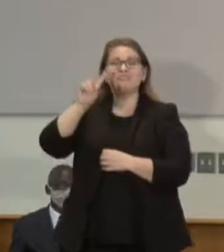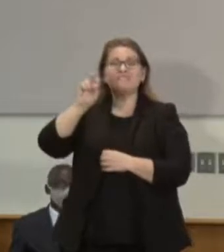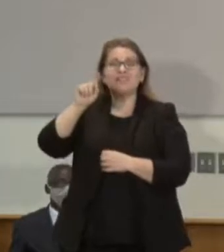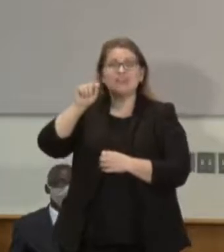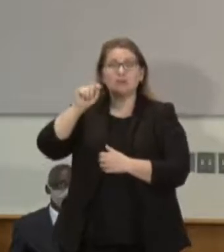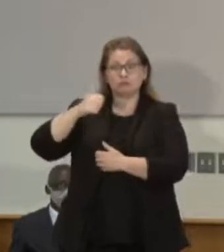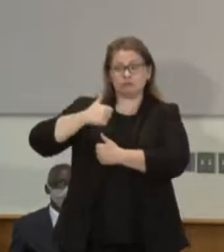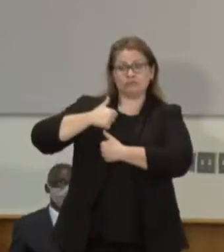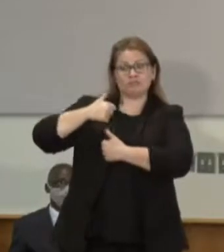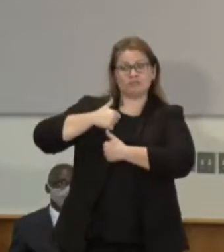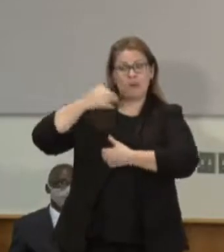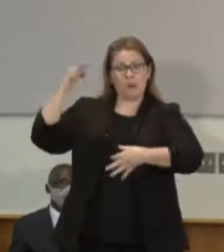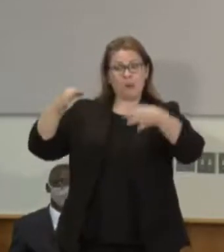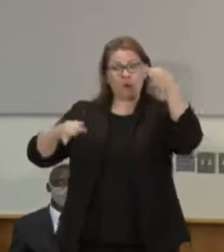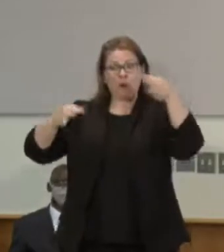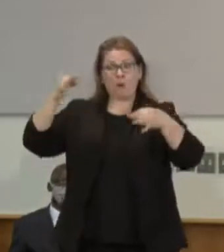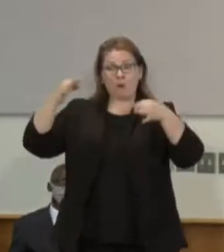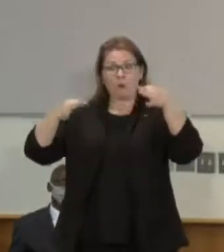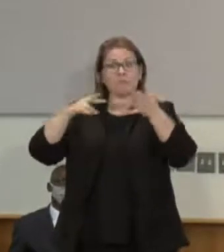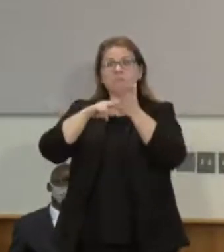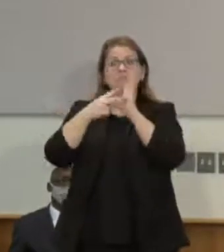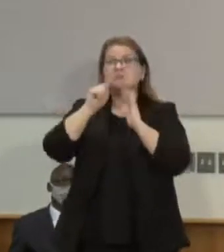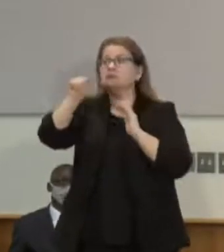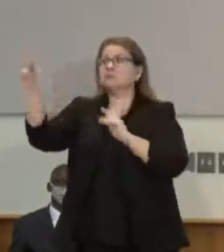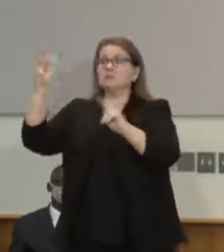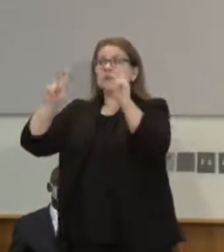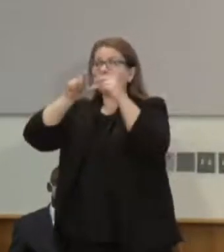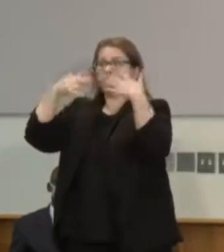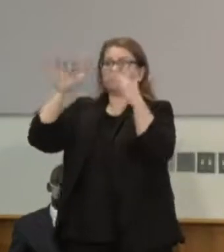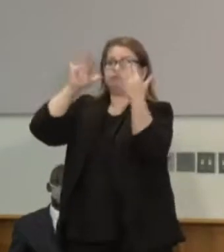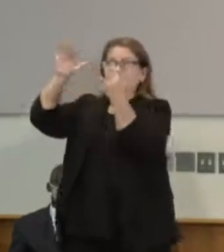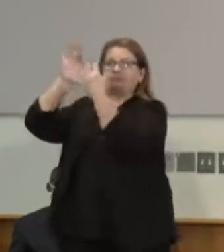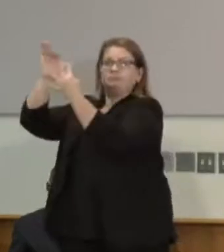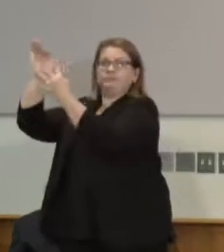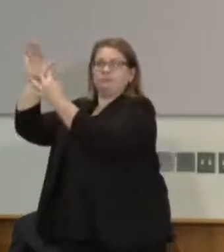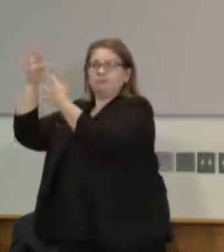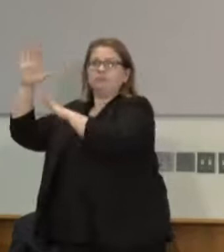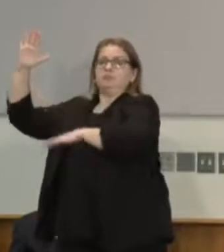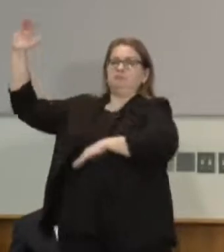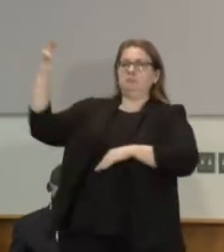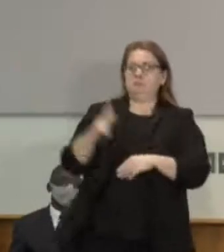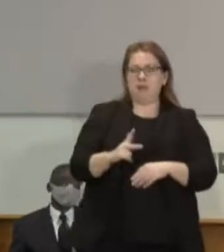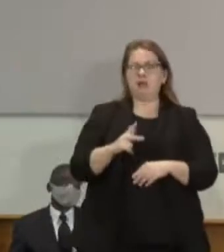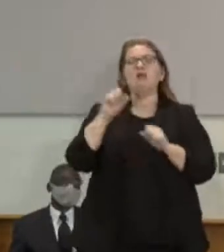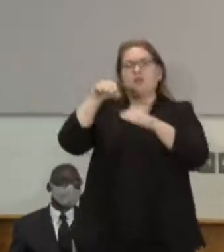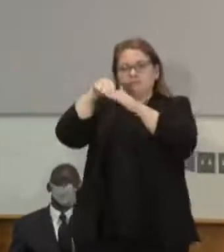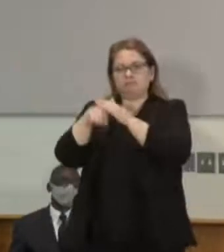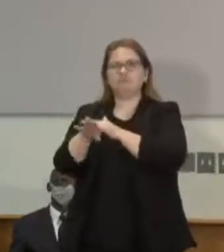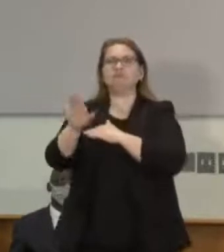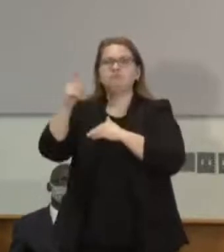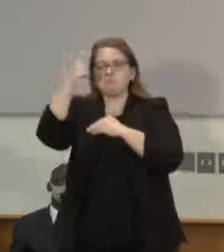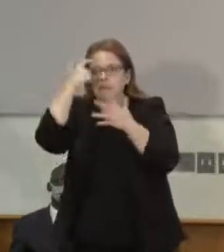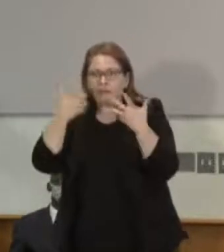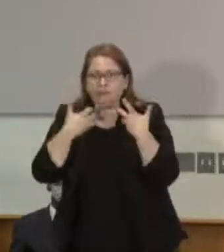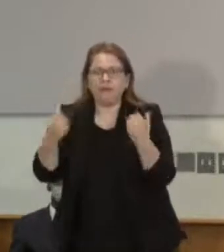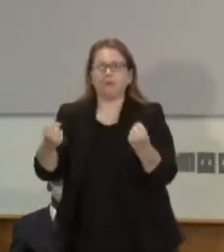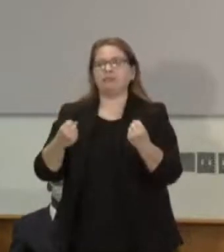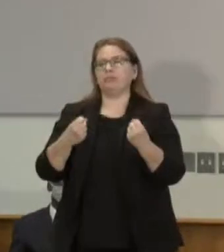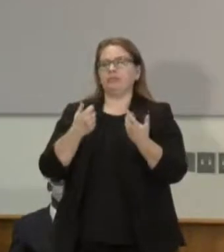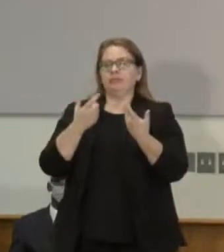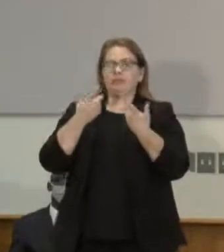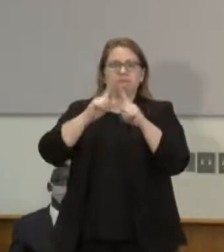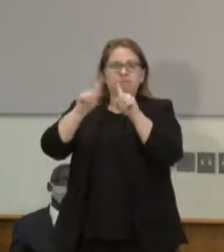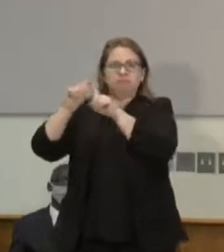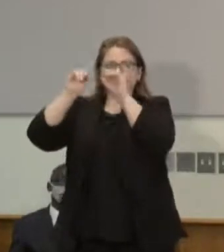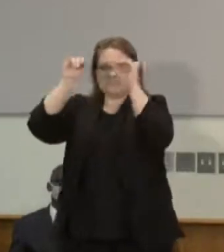experiences when they came back should have entered into the VA system, the mental health system or job training. They ended up in the